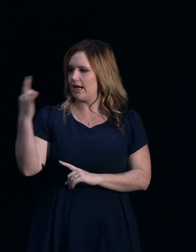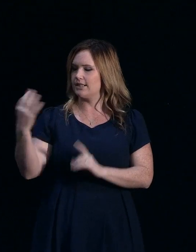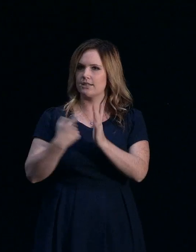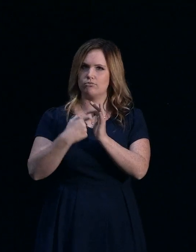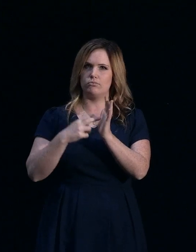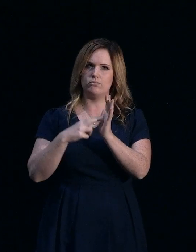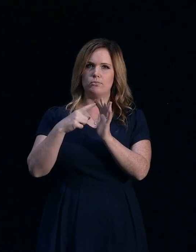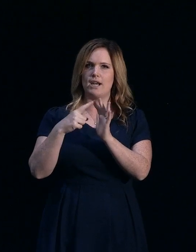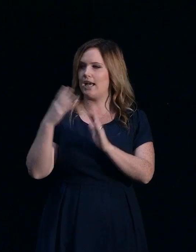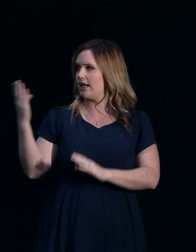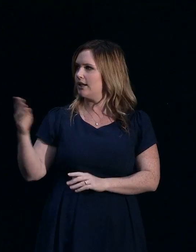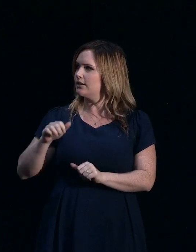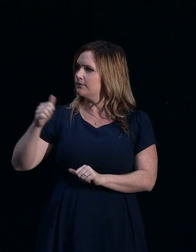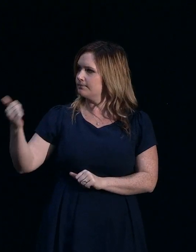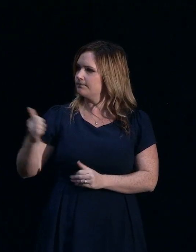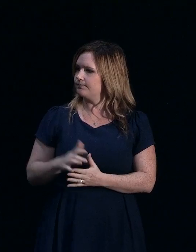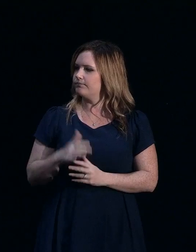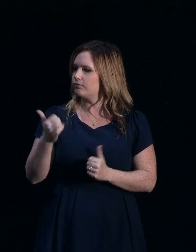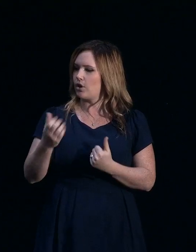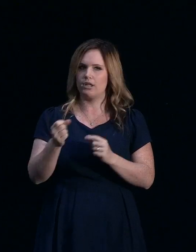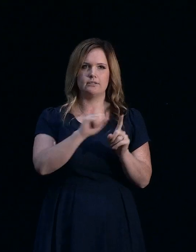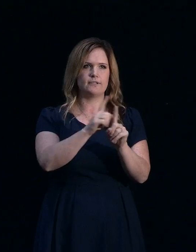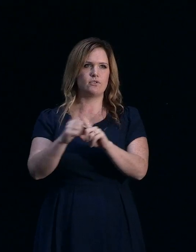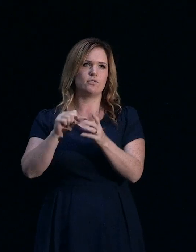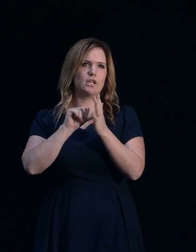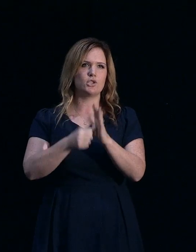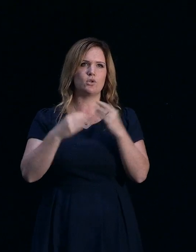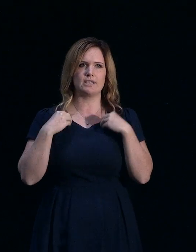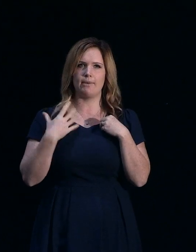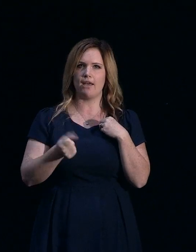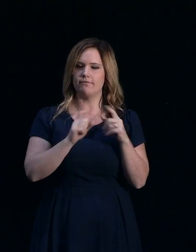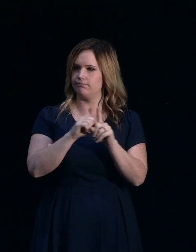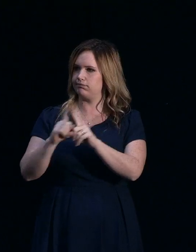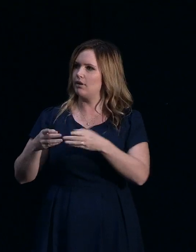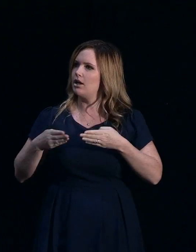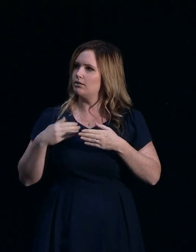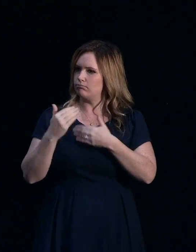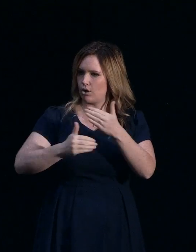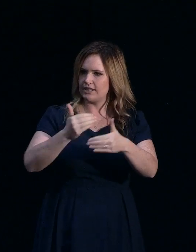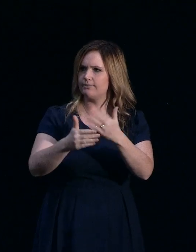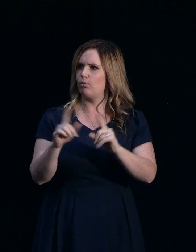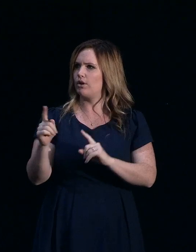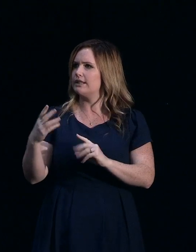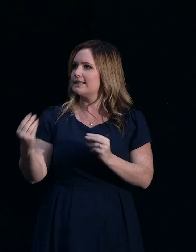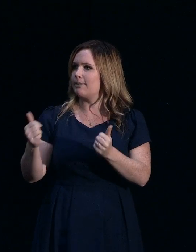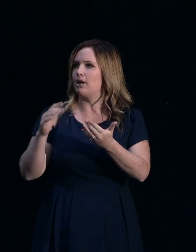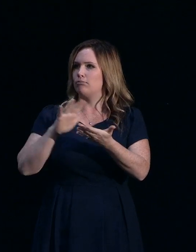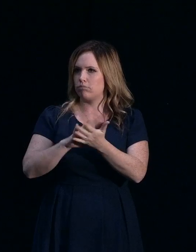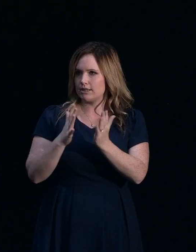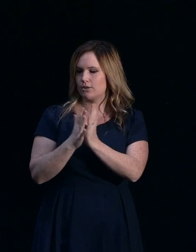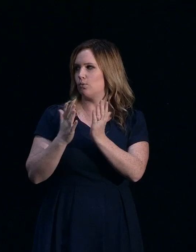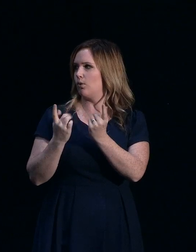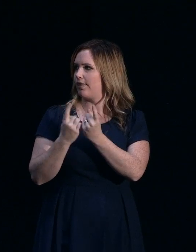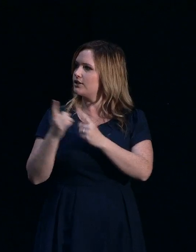Well, that's good that there's a process for each of the insurers, but why does it take so long? What are some of the practical things that you see